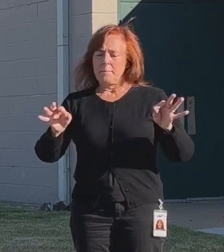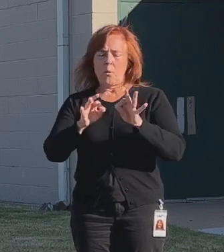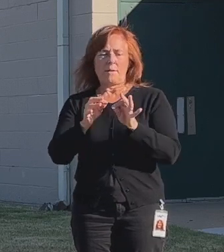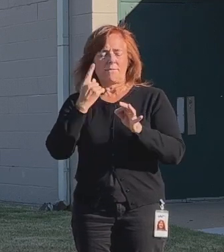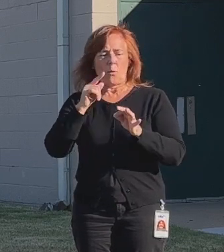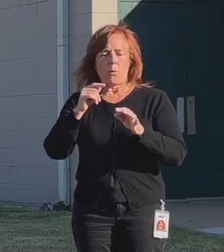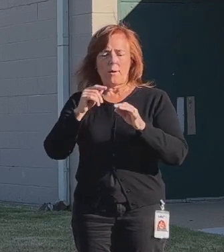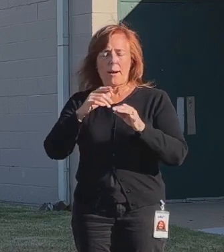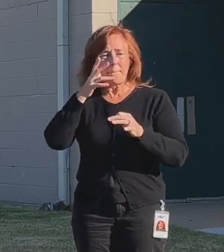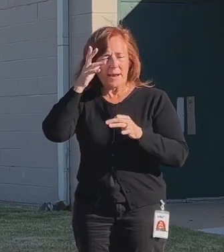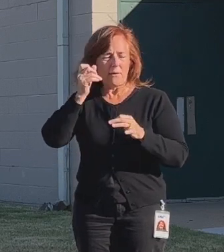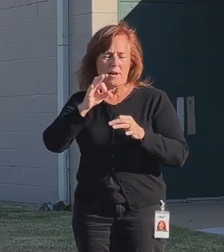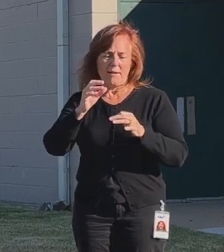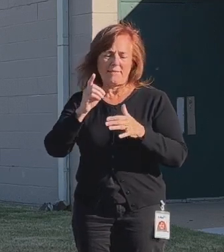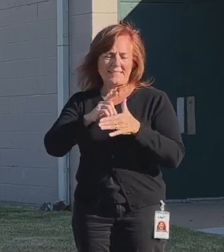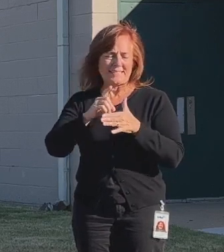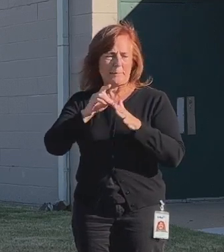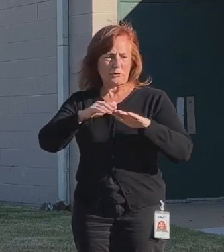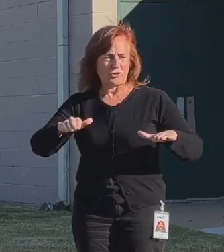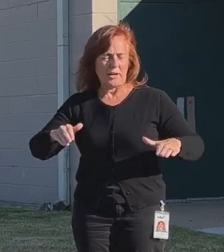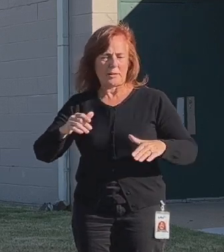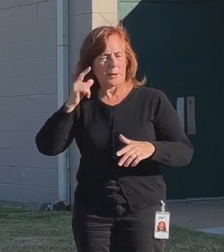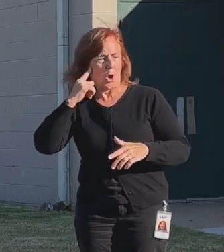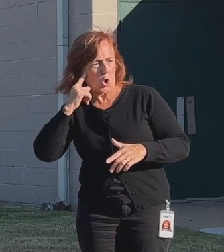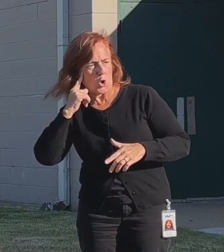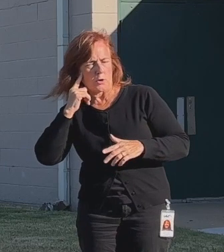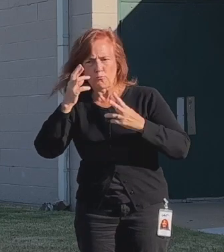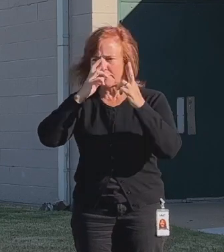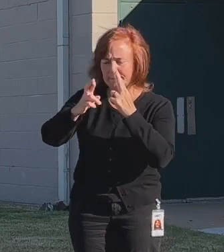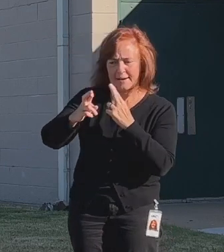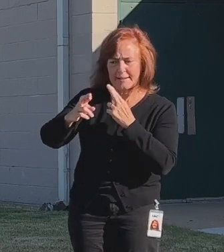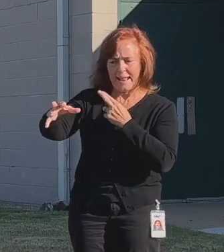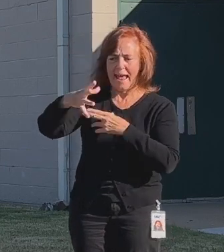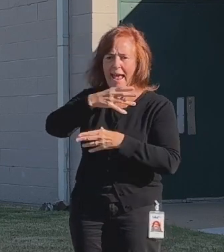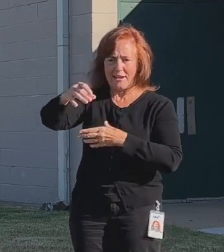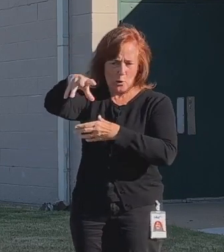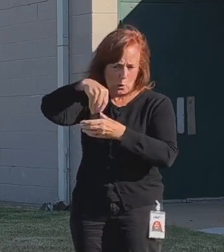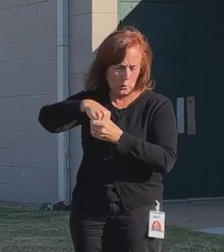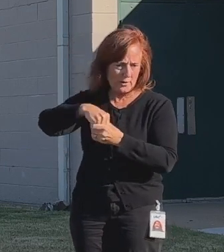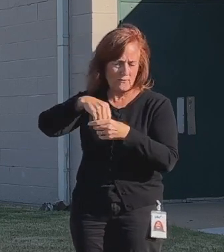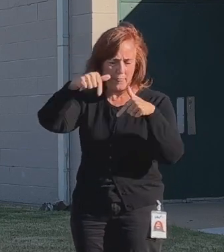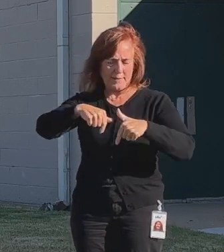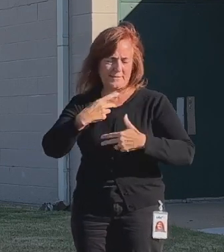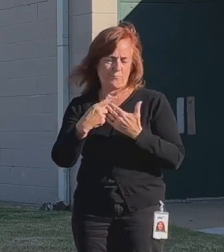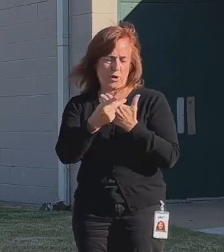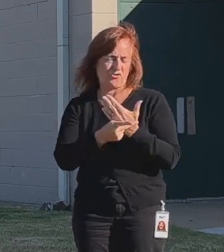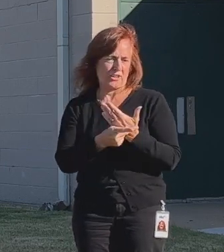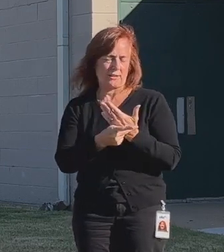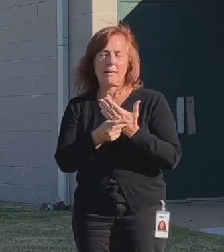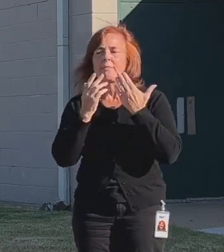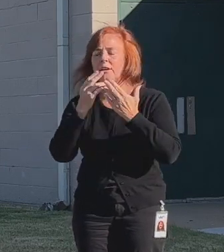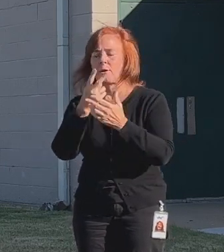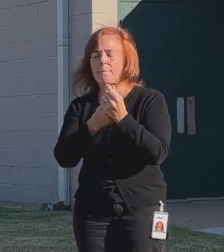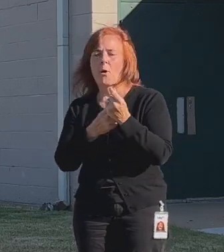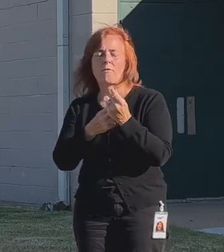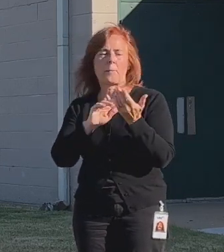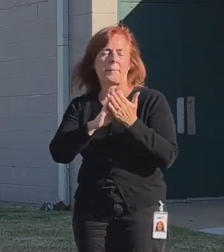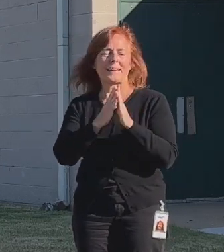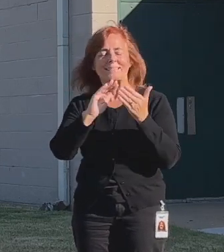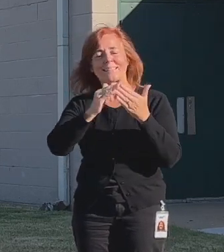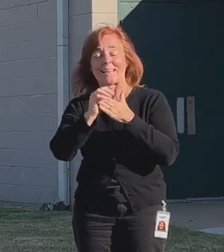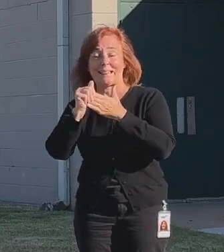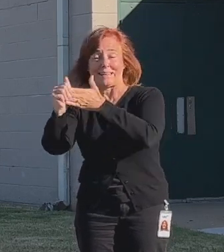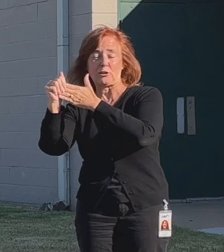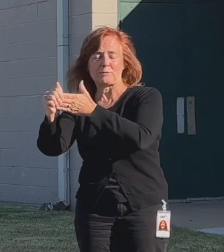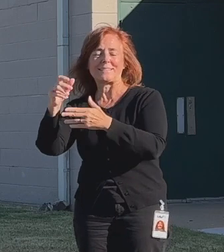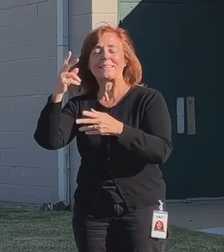child to be heard, respected, and included in every step of the planning process for this project. Thank you both for being city leaders